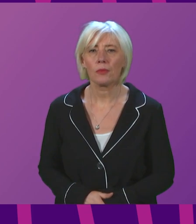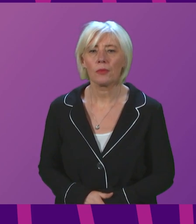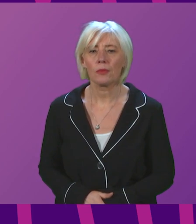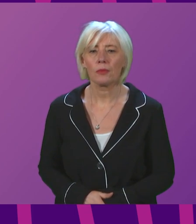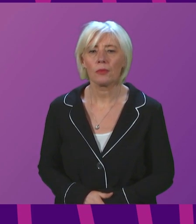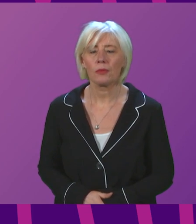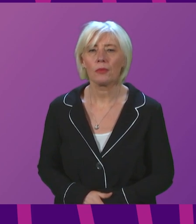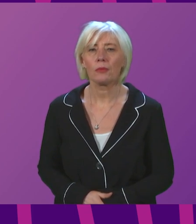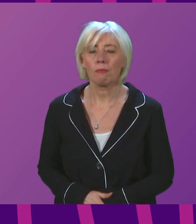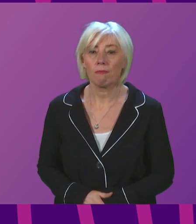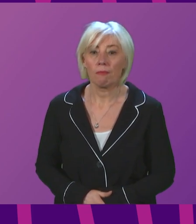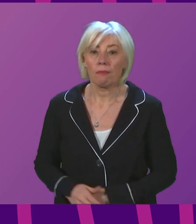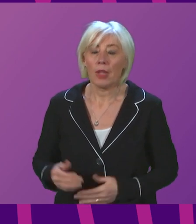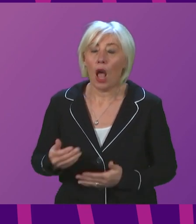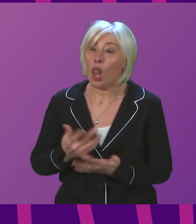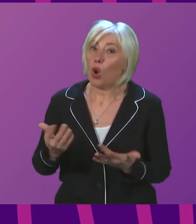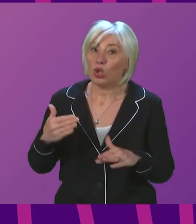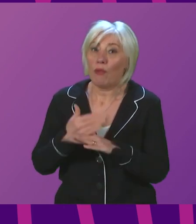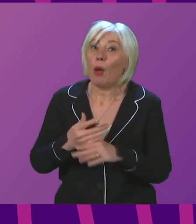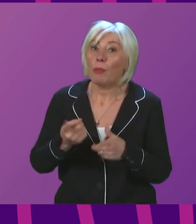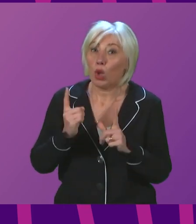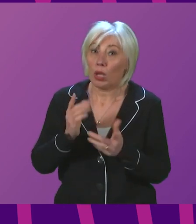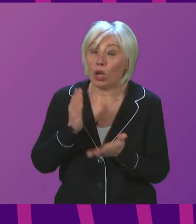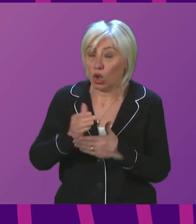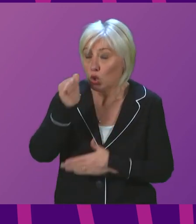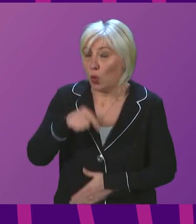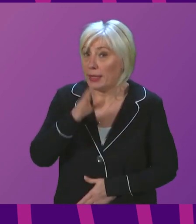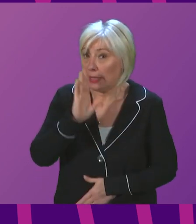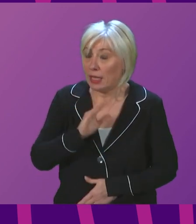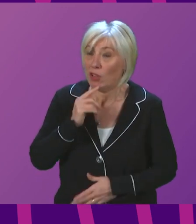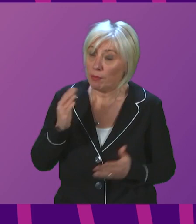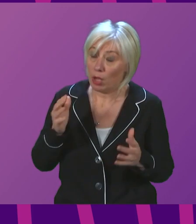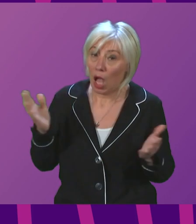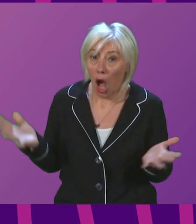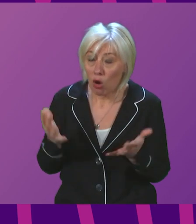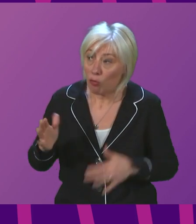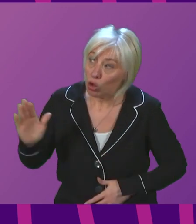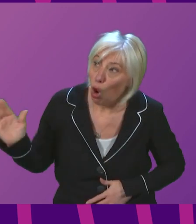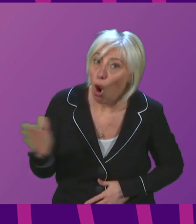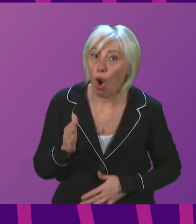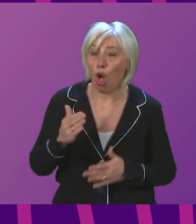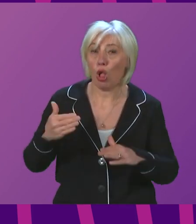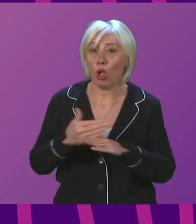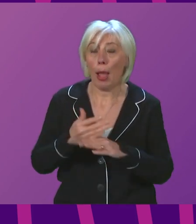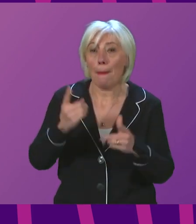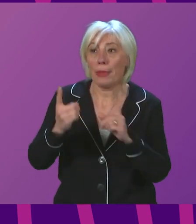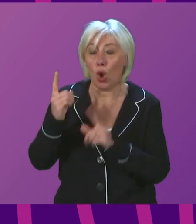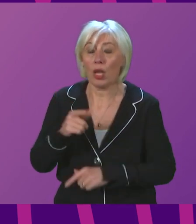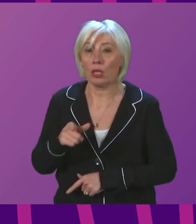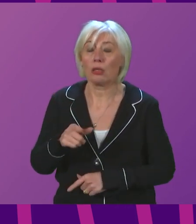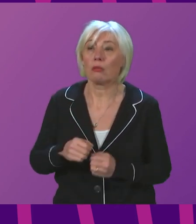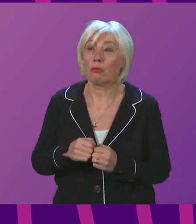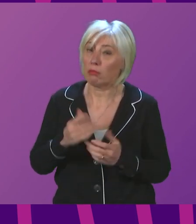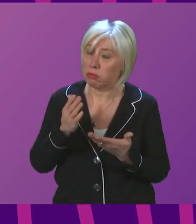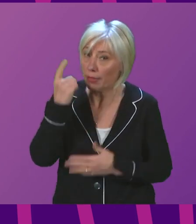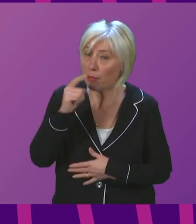The officers are treating this seriously, but I would encourage very strongly all employers to do so. Where staff do have concerns, I would encourage them